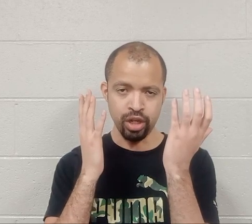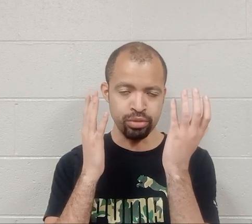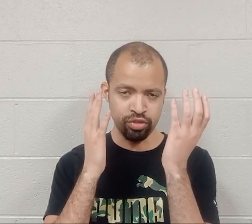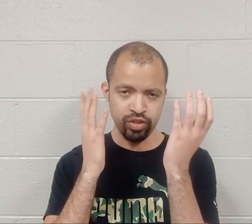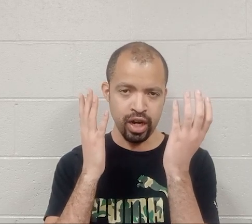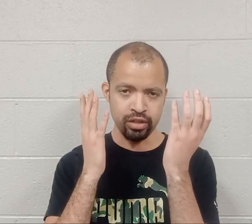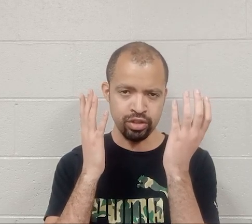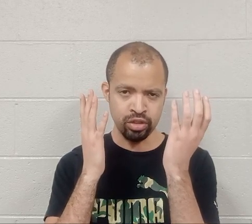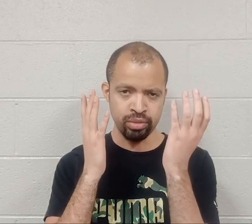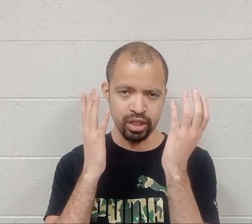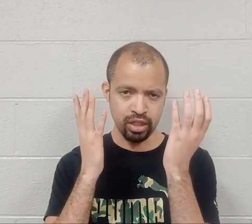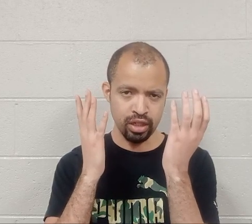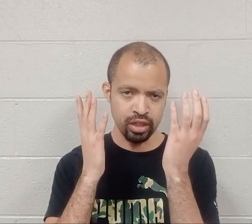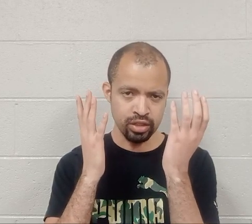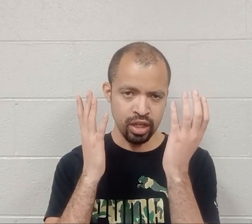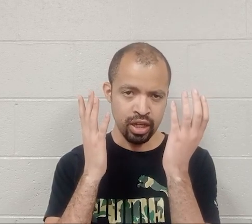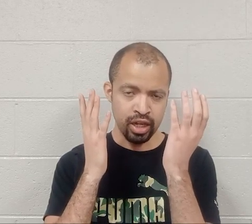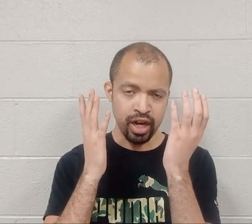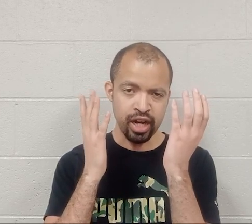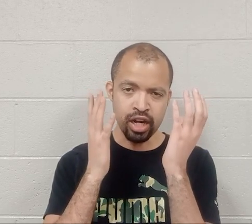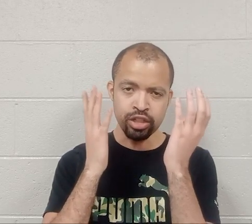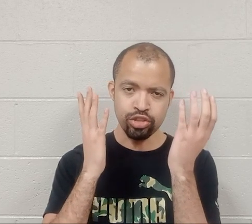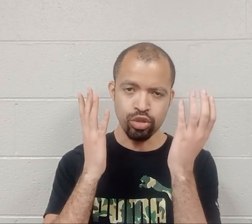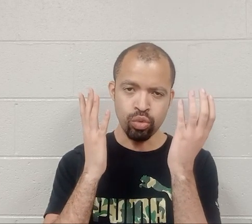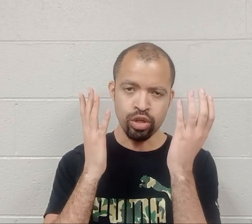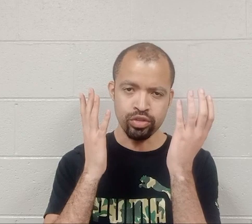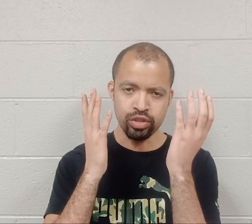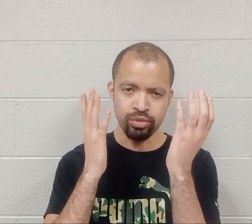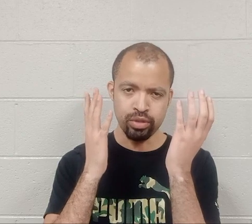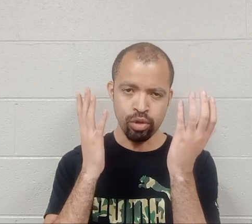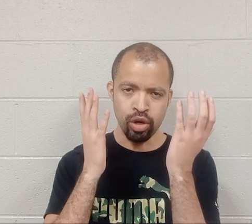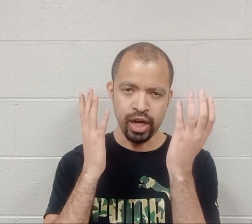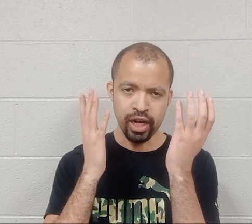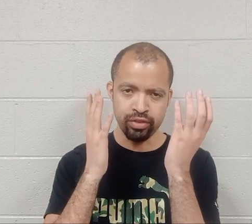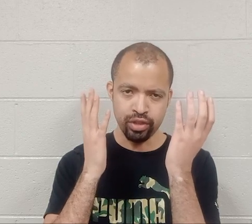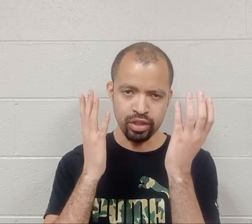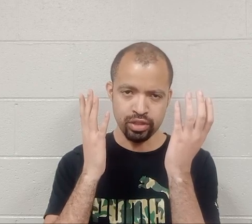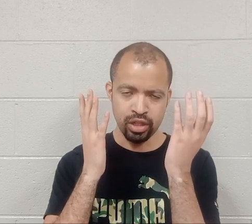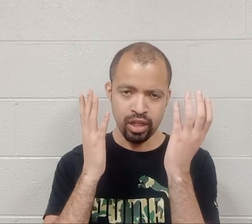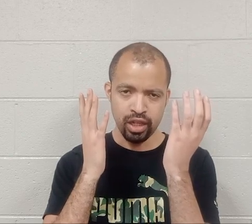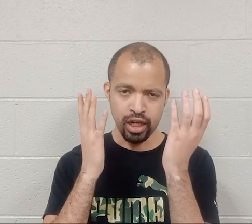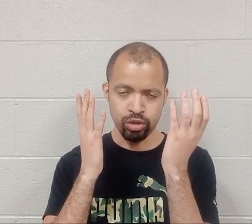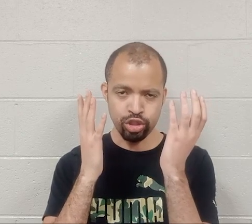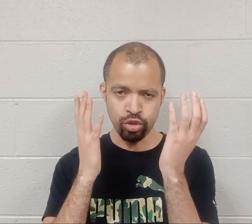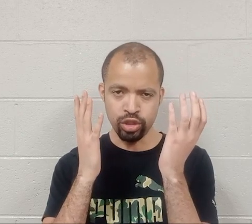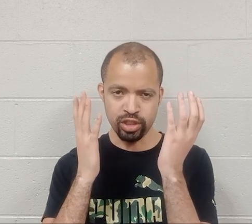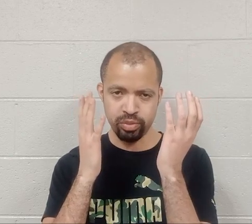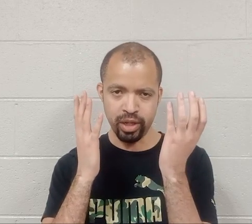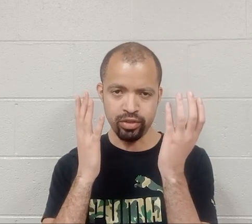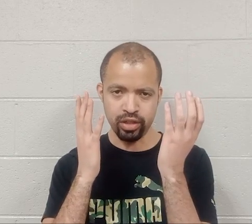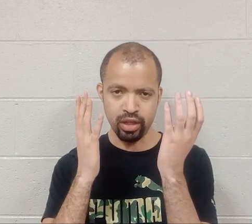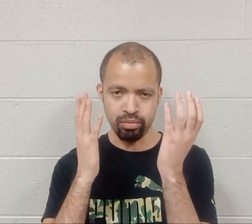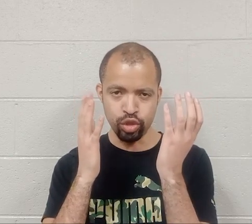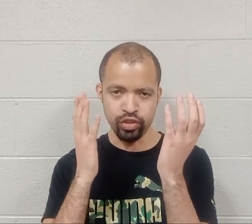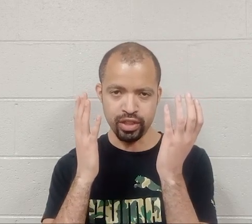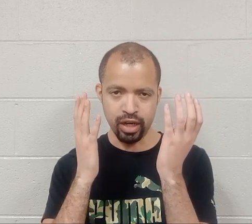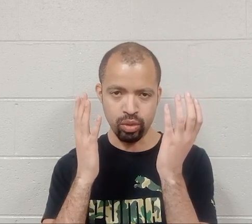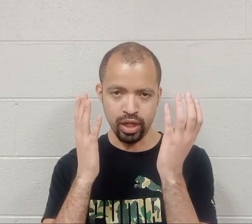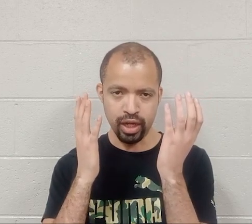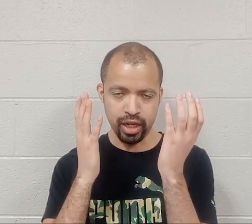dumpster fire, simply because I honestly want something more out of this. I was truly expecting a movie that would have